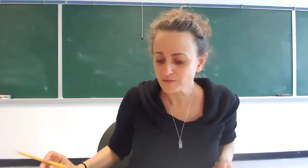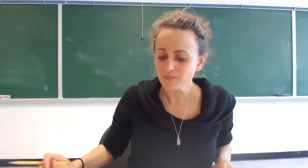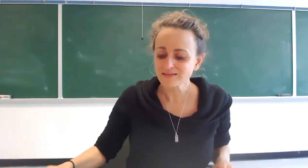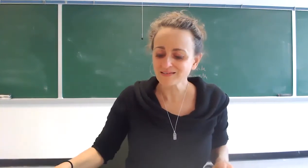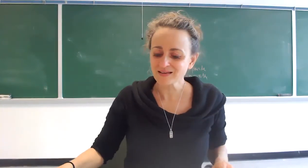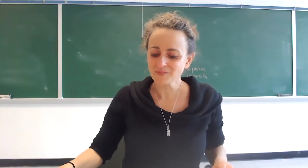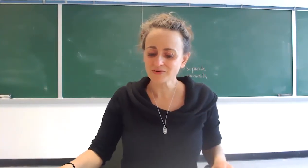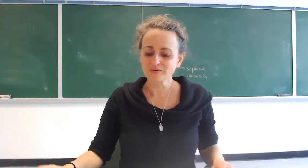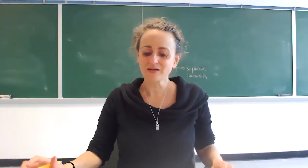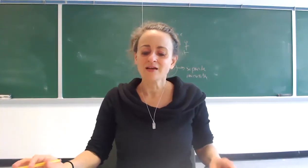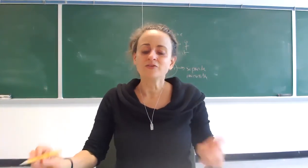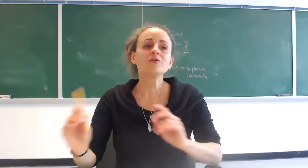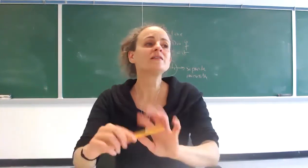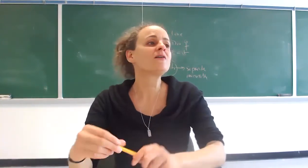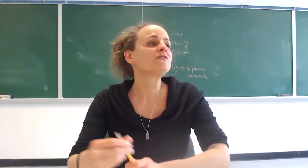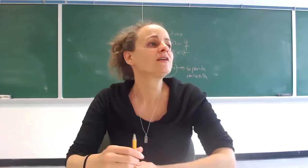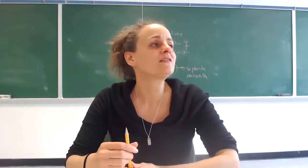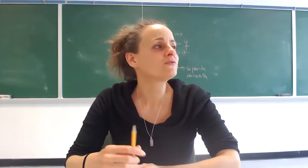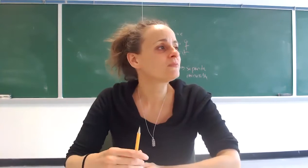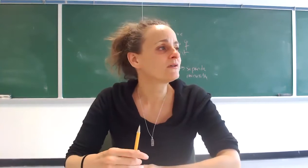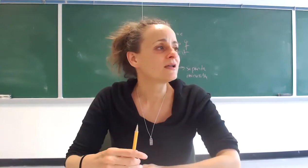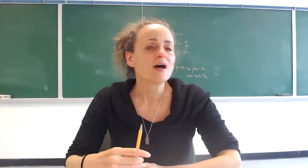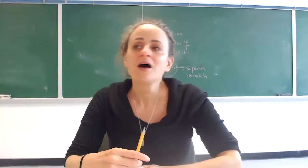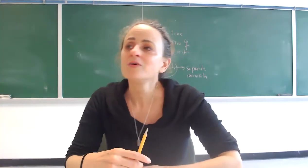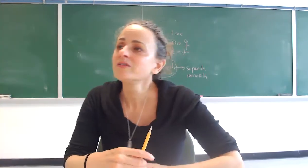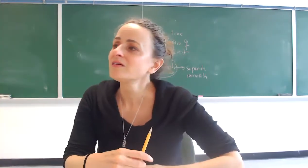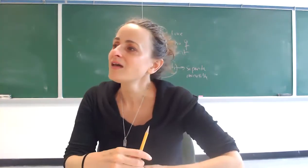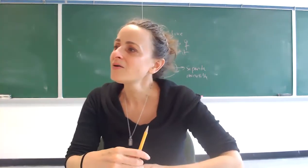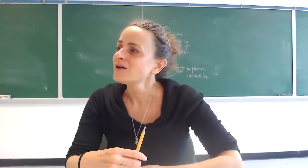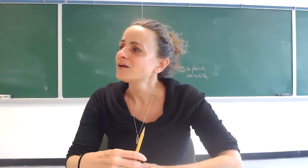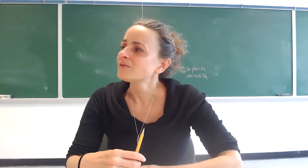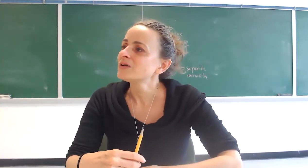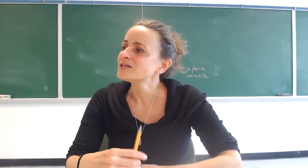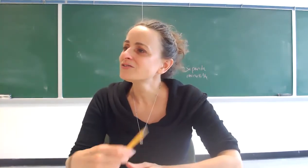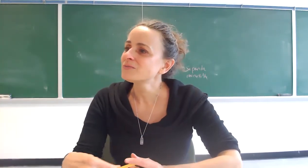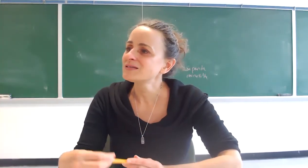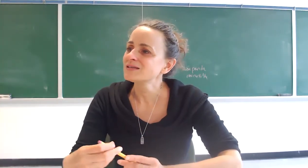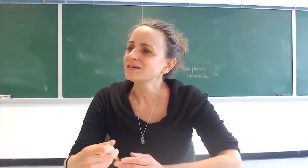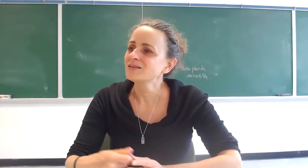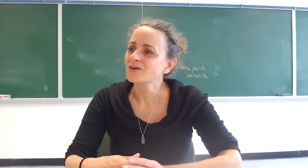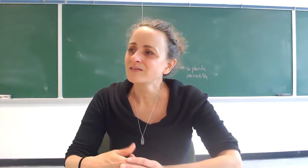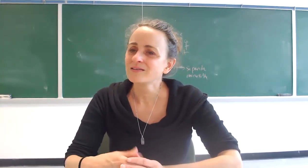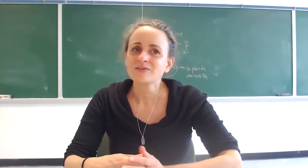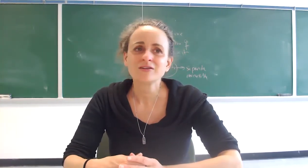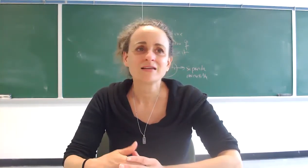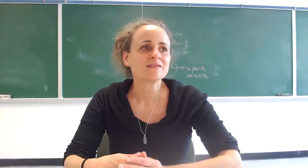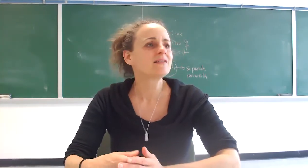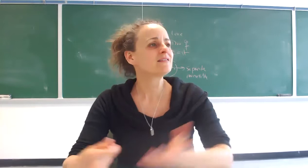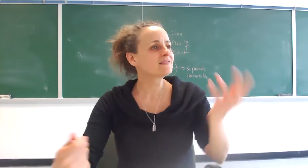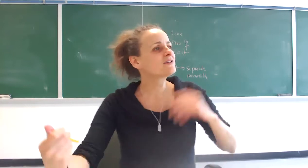the masses like marx would say notice how living us is responding how is now religion to be seen in the context of living us let's let's hear